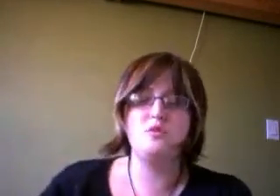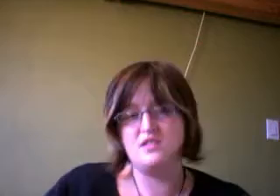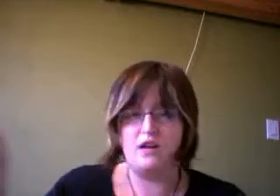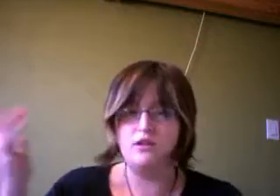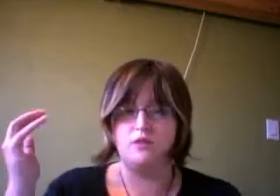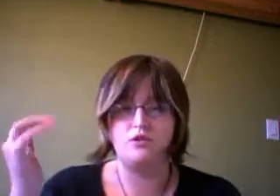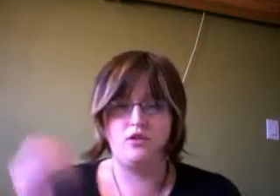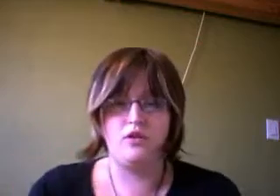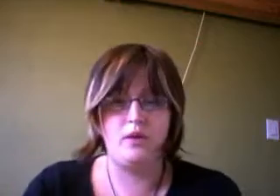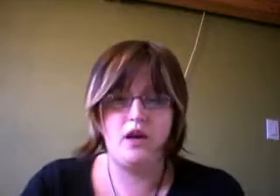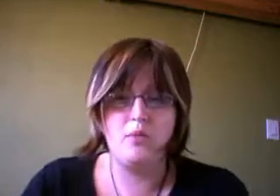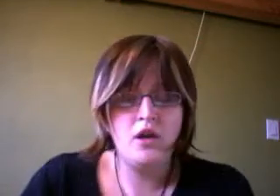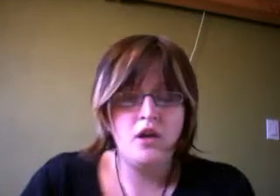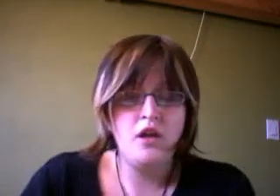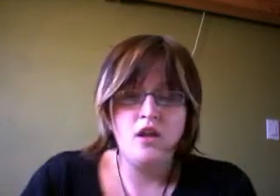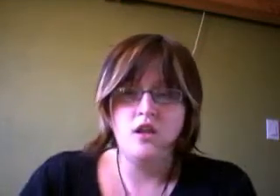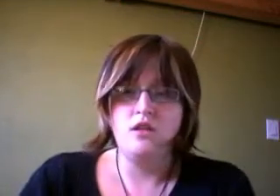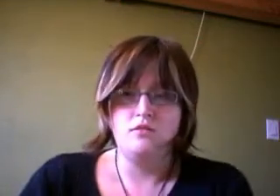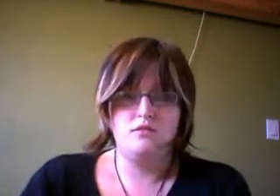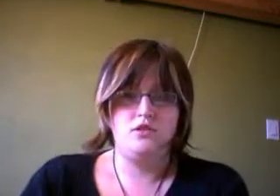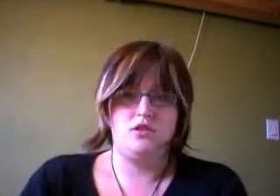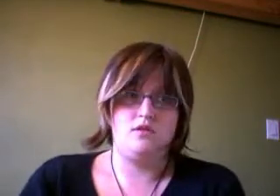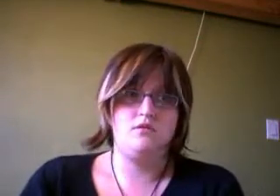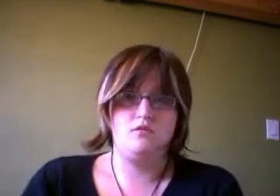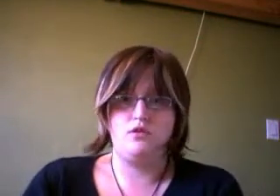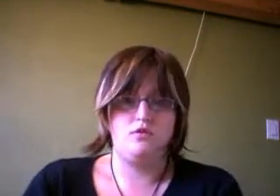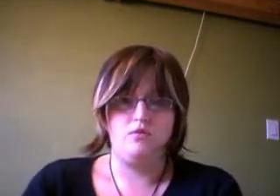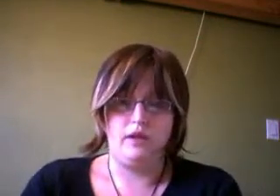stereo turned all the way up. Because, whatever.